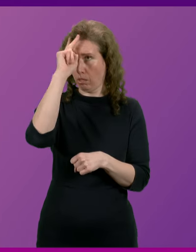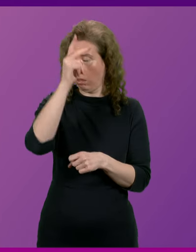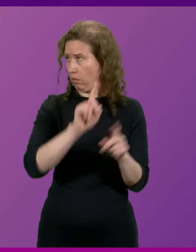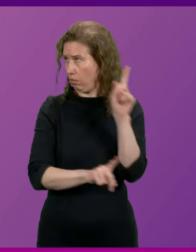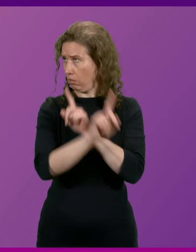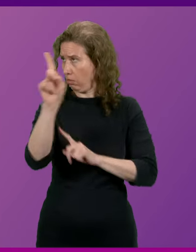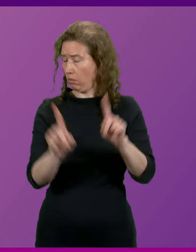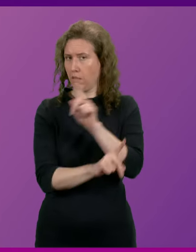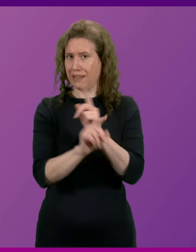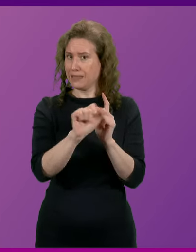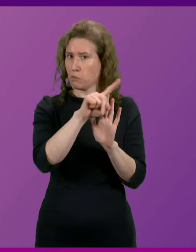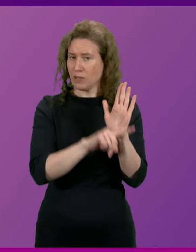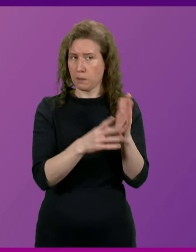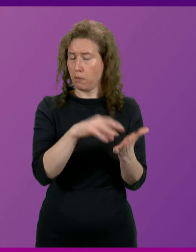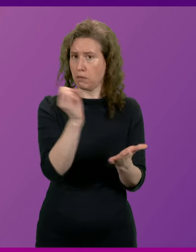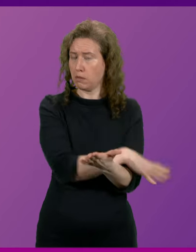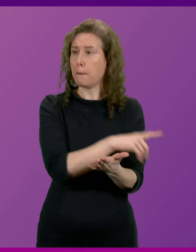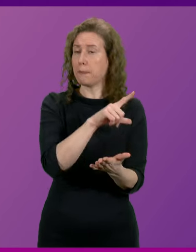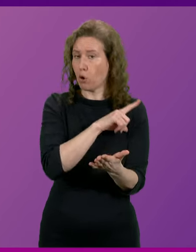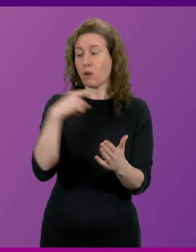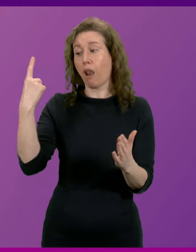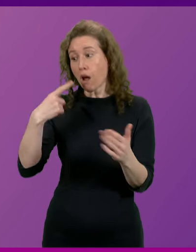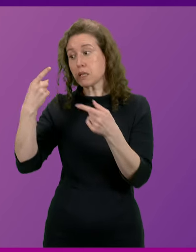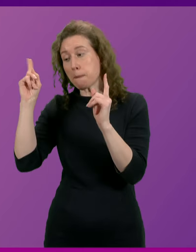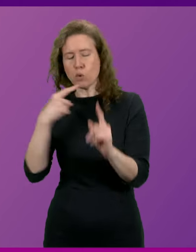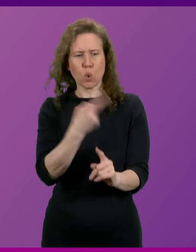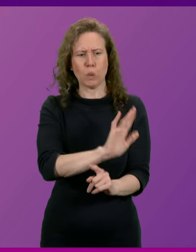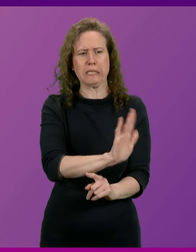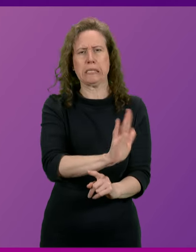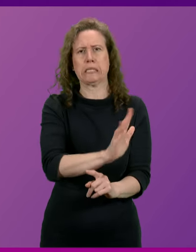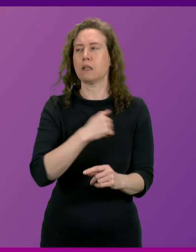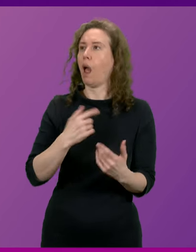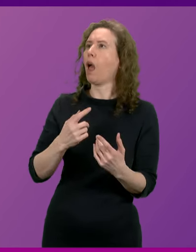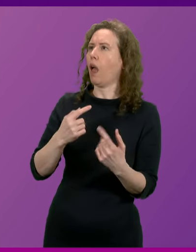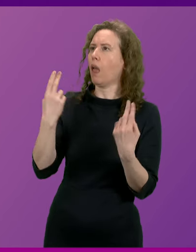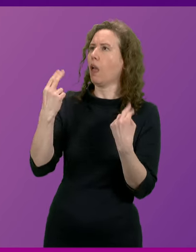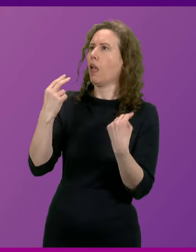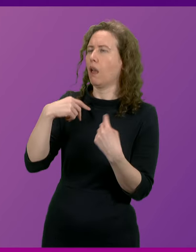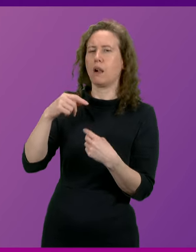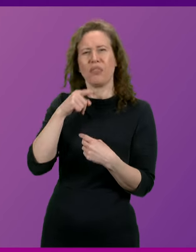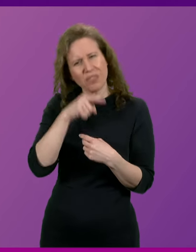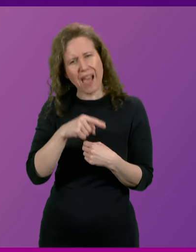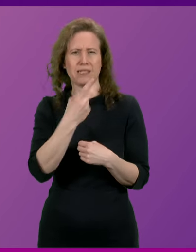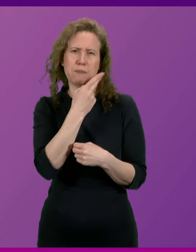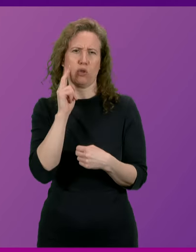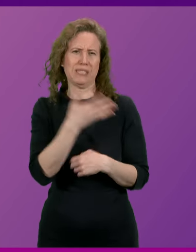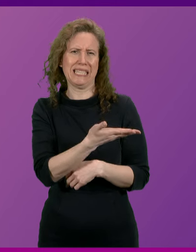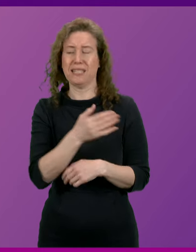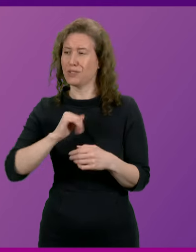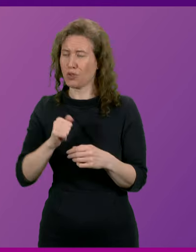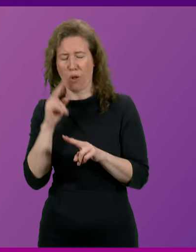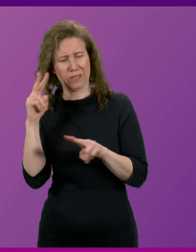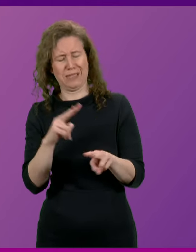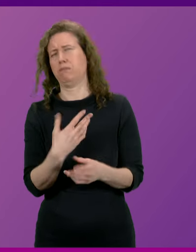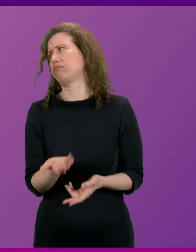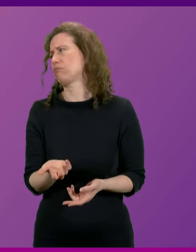dumped and ditched those principles because his bosses in London have told him to do. That is the height of hypocrisy and the people of Scotland will see